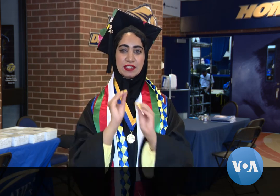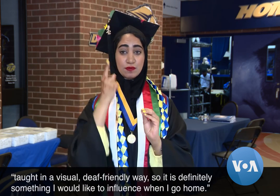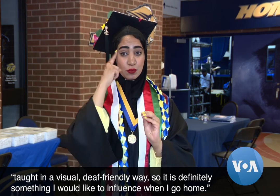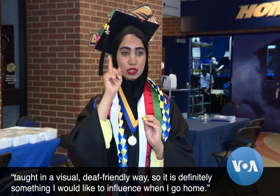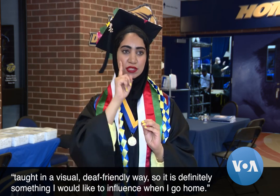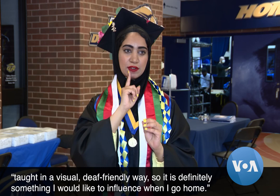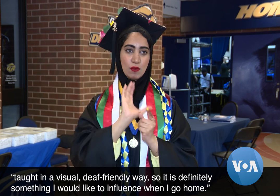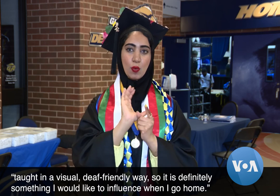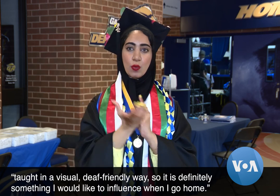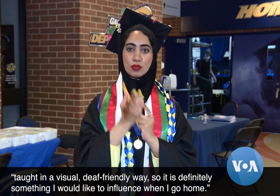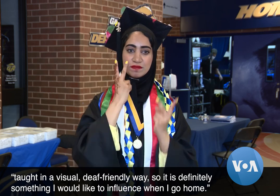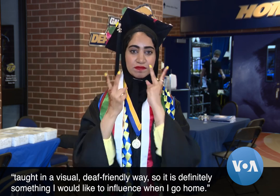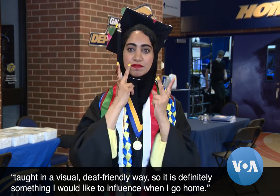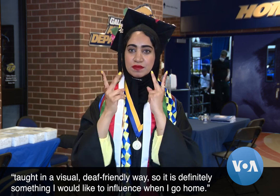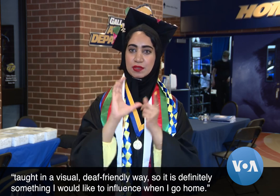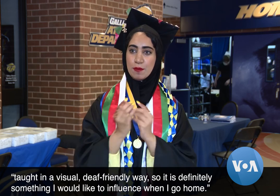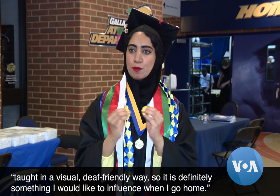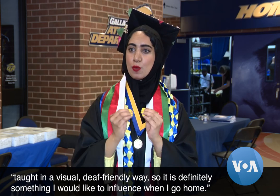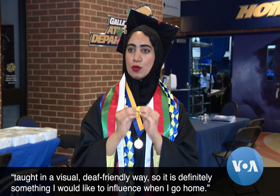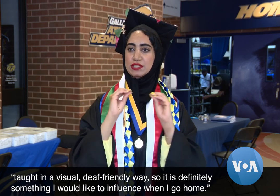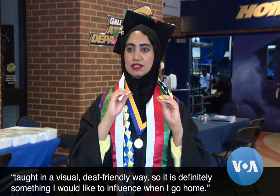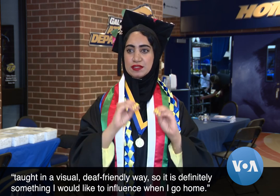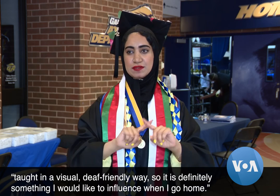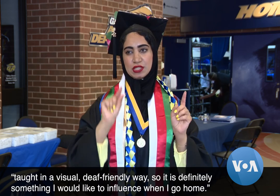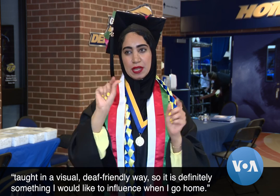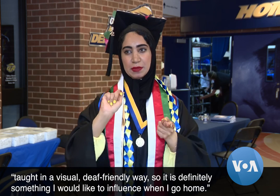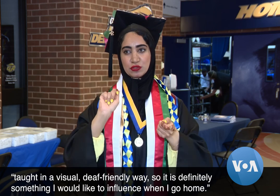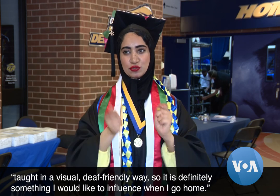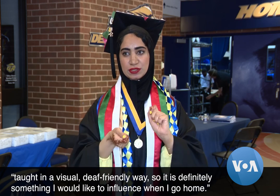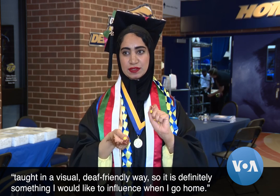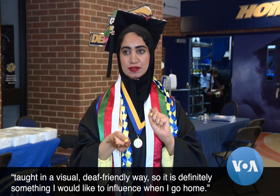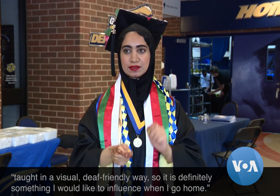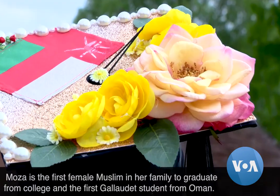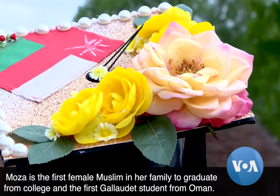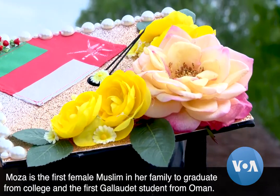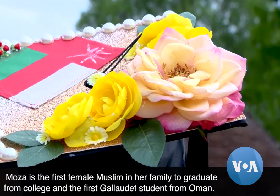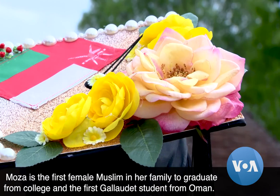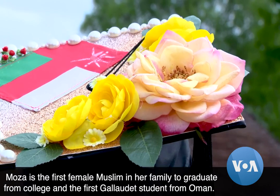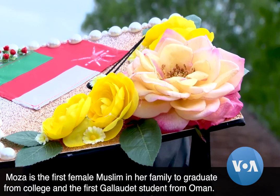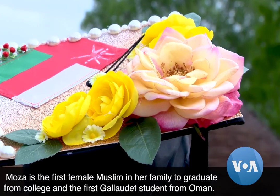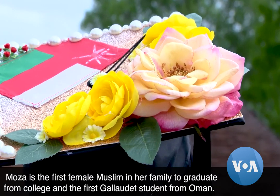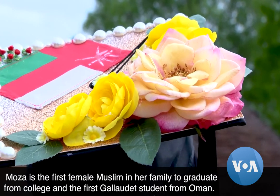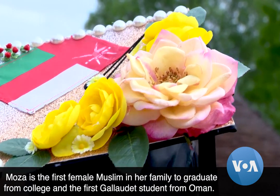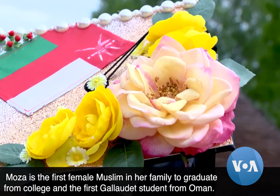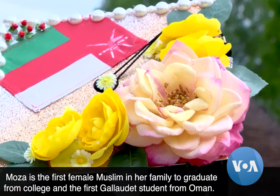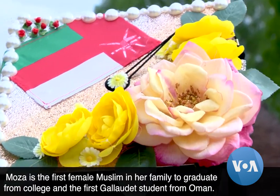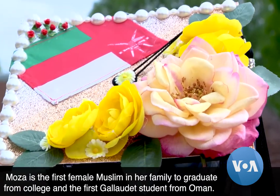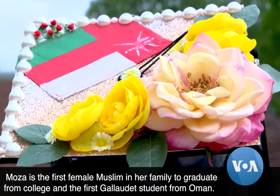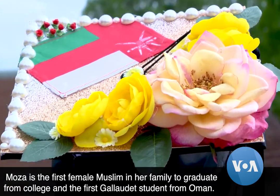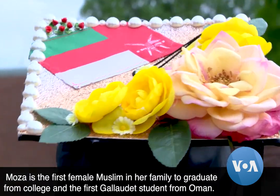taught in a visual, deaf-friendly way. So it's definitely something I'd like to influence when I go home. Moza is the first female Muslim in her family to